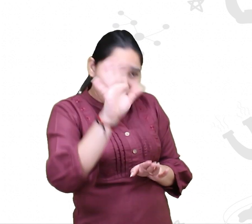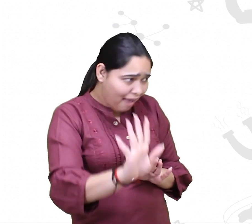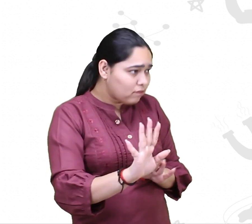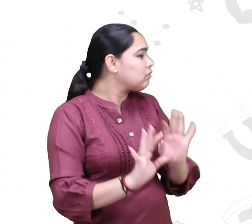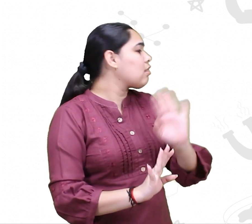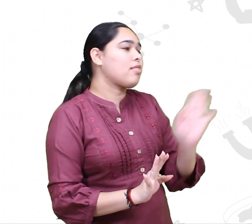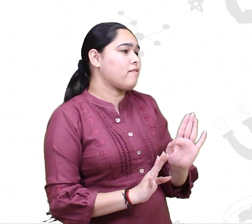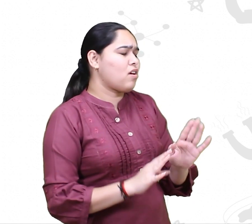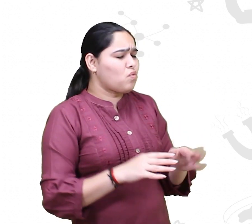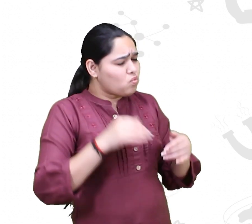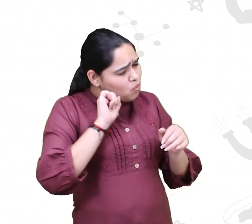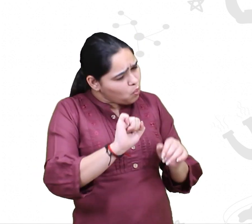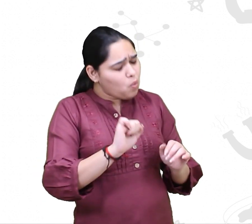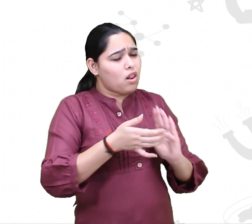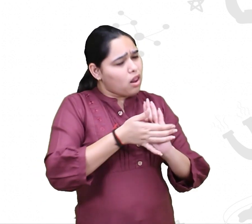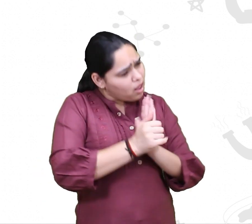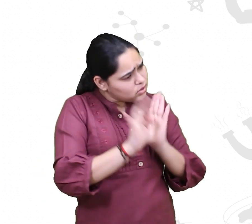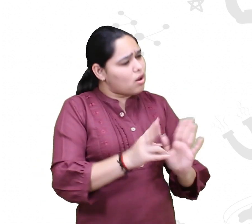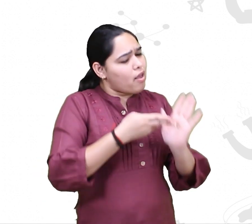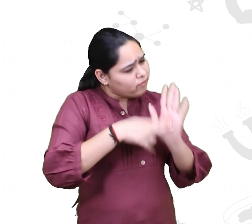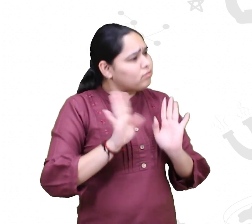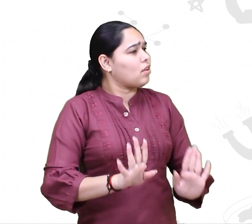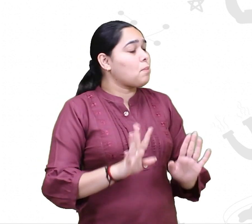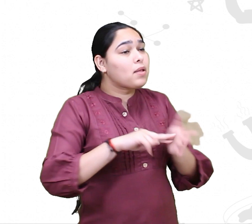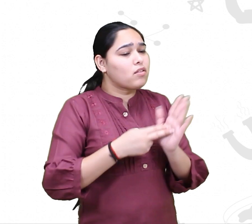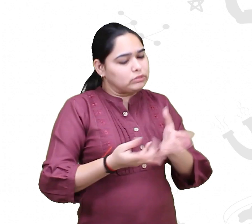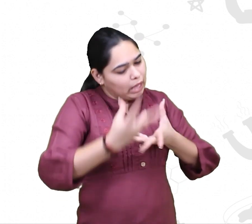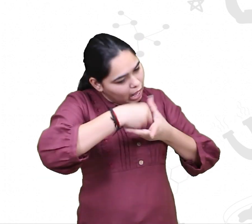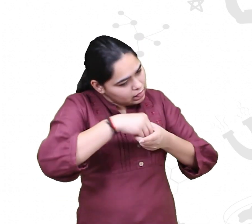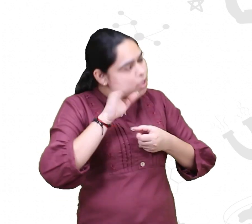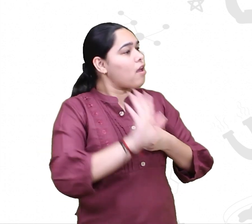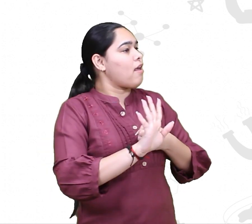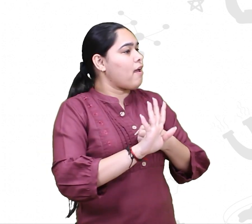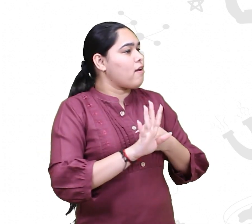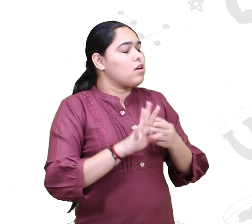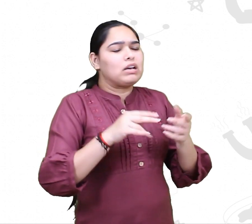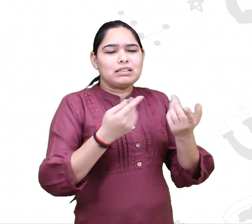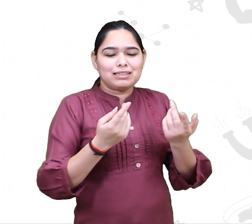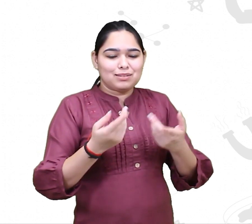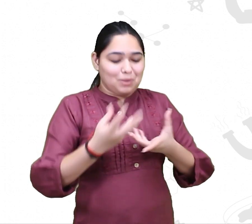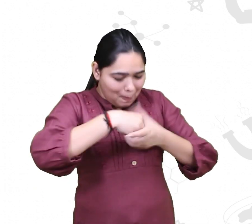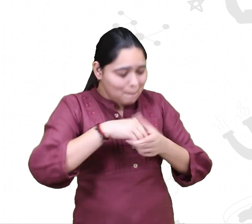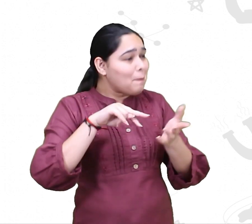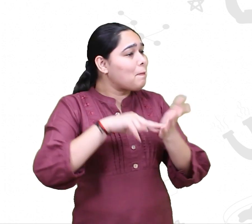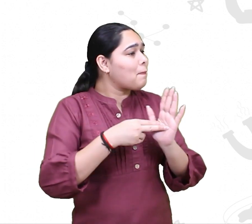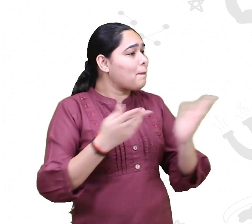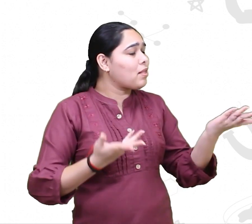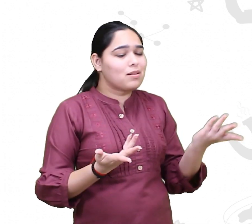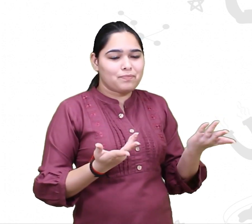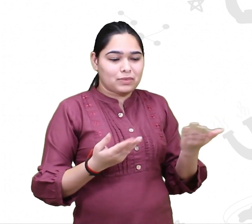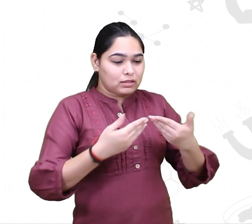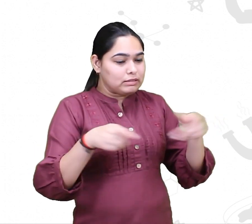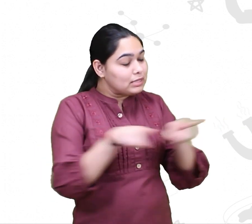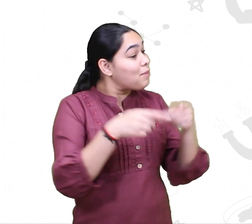mother, doesn't hold the mother and cling on to the mother for want and for nutrition, it is most likely to die. See, the